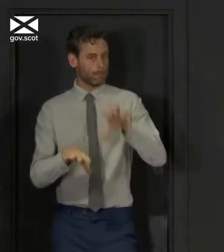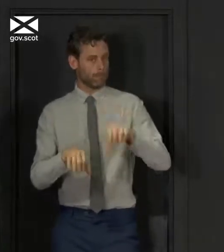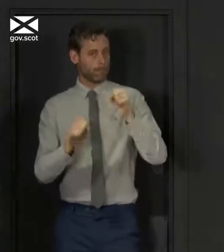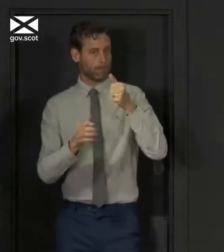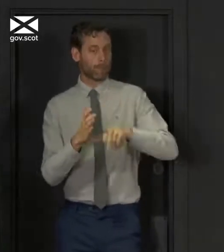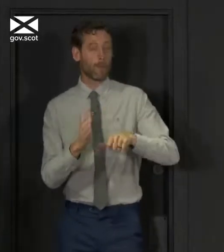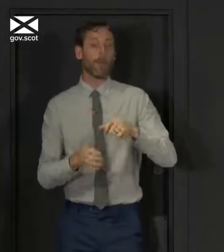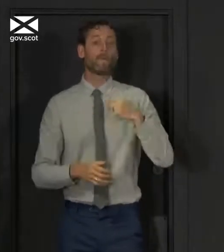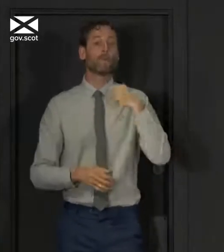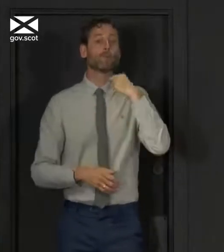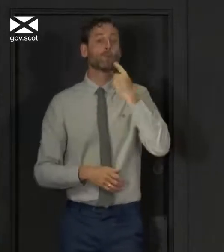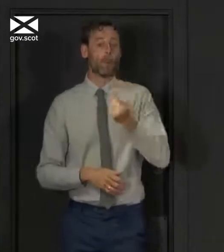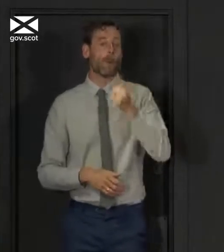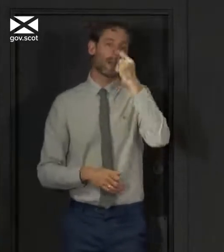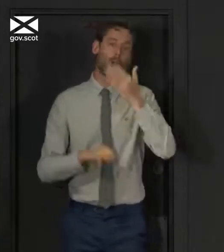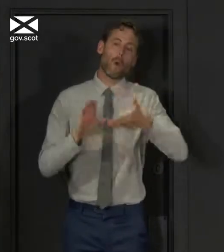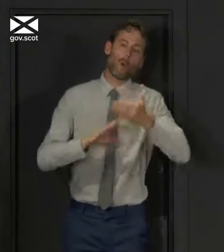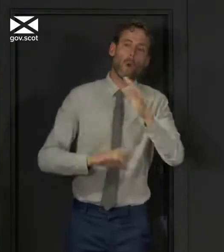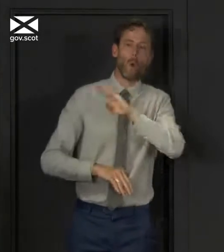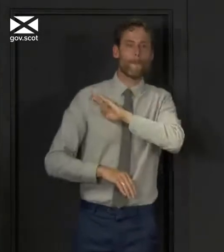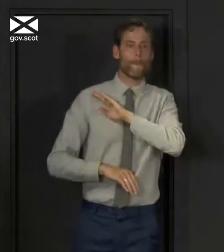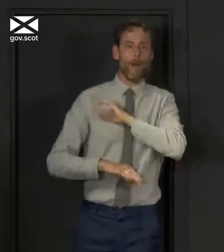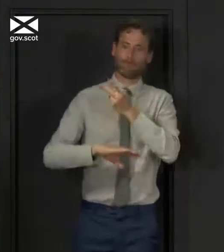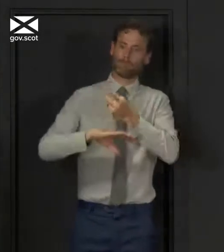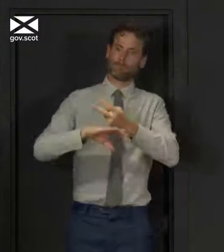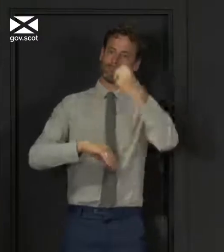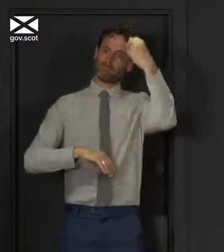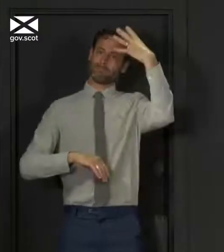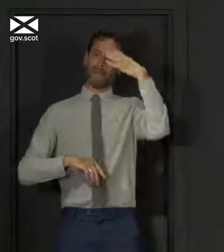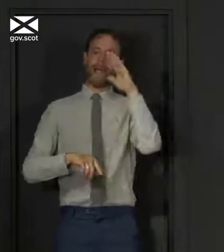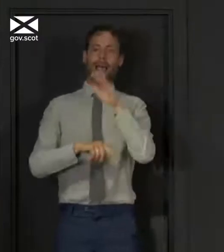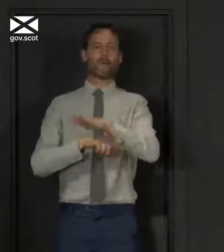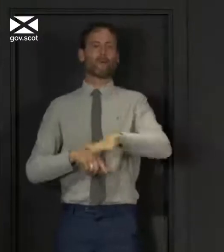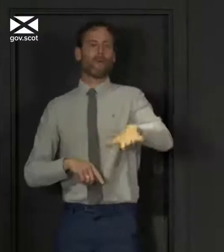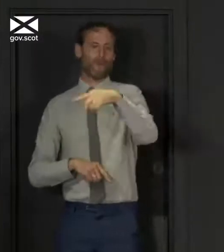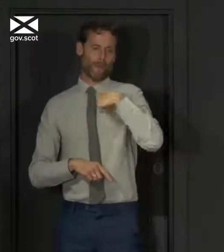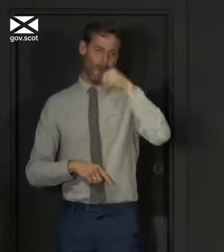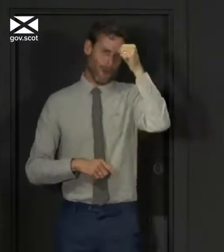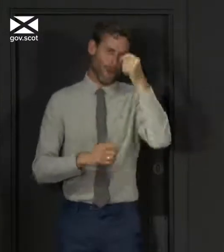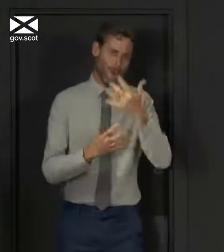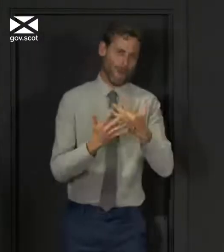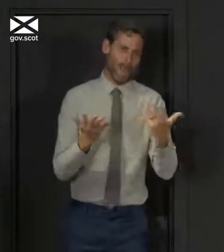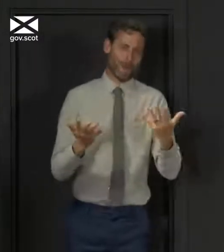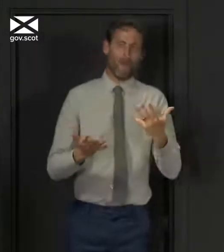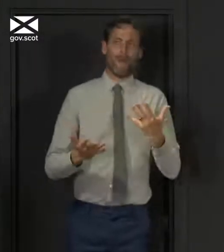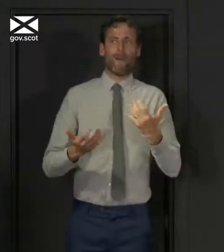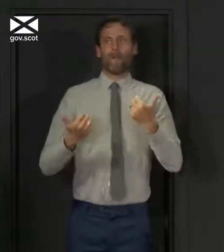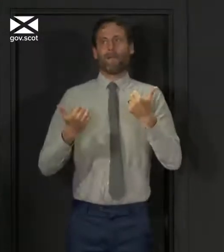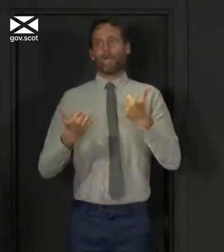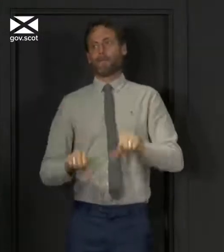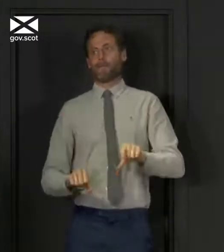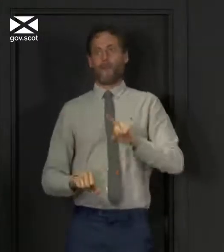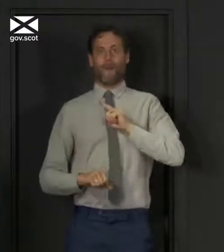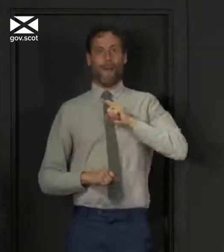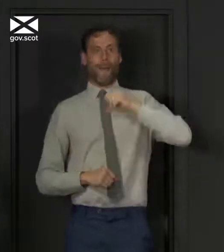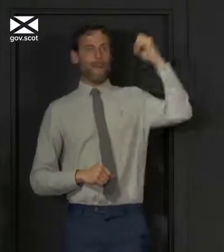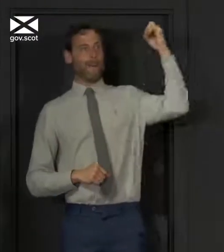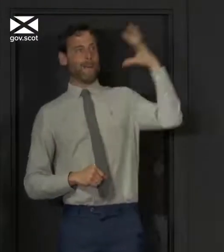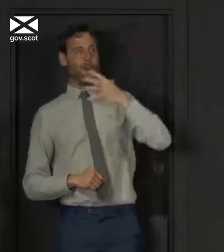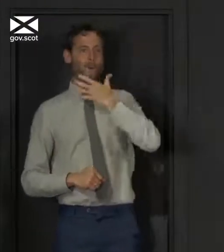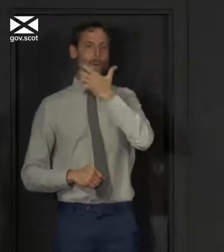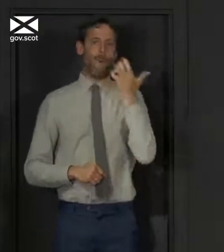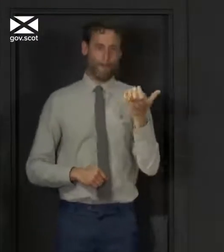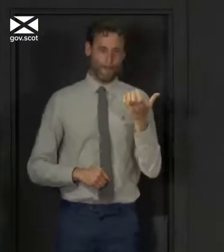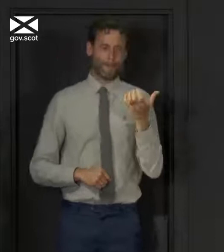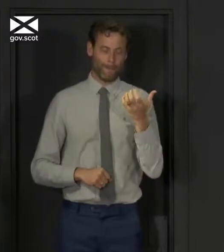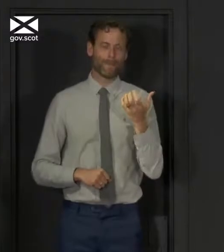to sit or sunbathe in parks and open areas. I'm sure that will be welcomed by many, particularly in this weather, but it will be welcomed